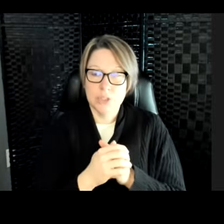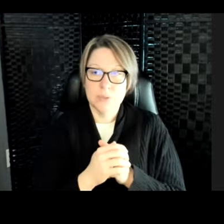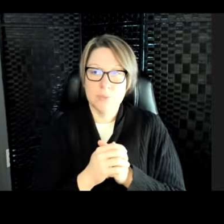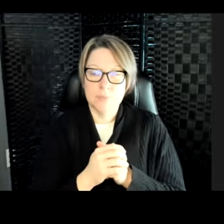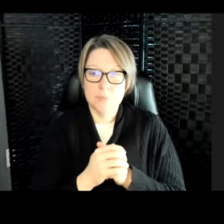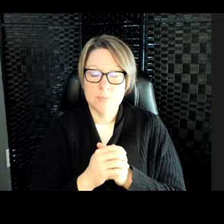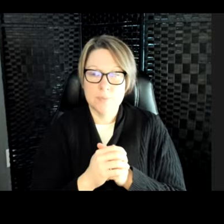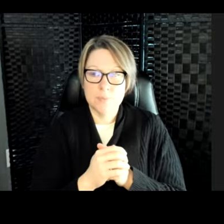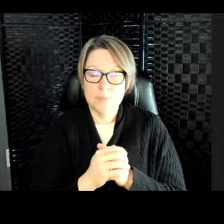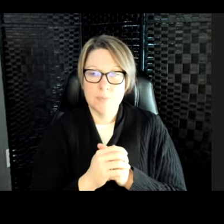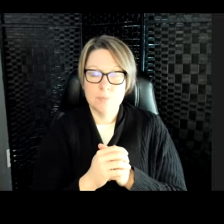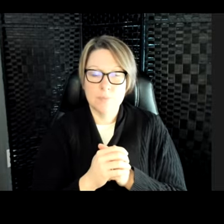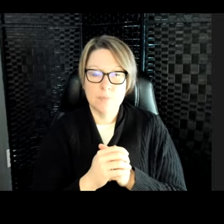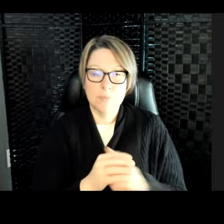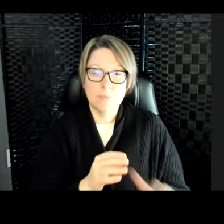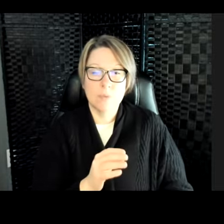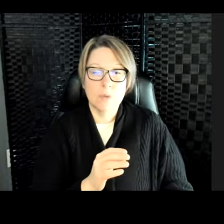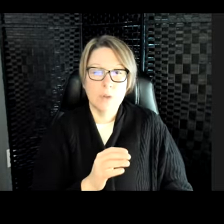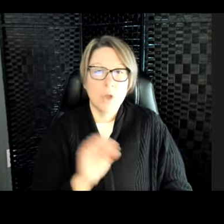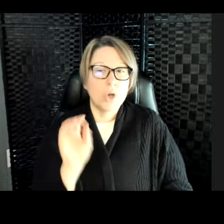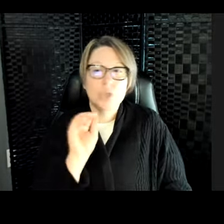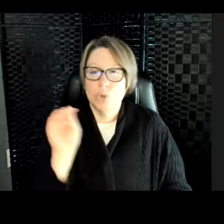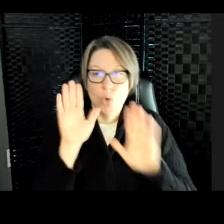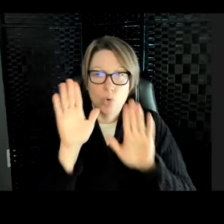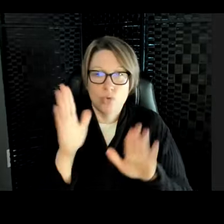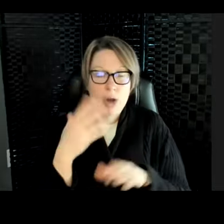So there are no great whites in captivity, so no bruce.